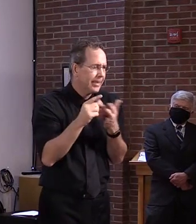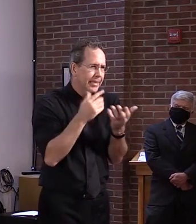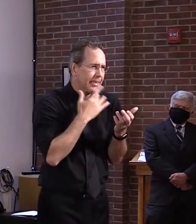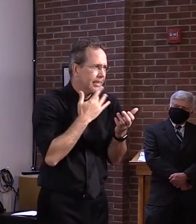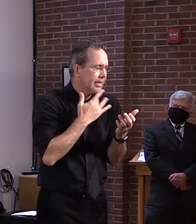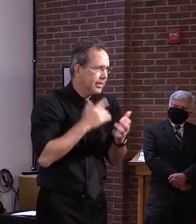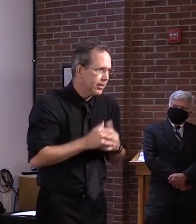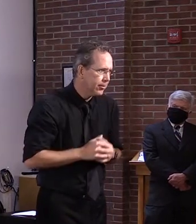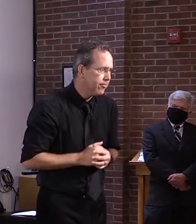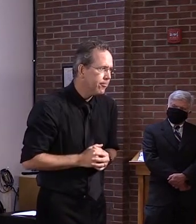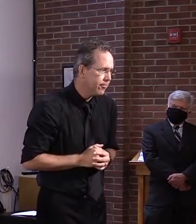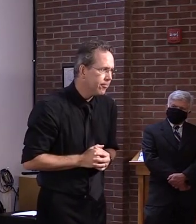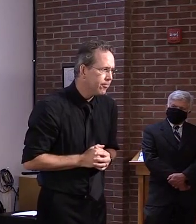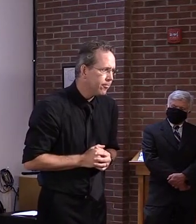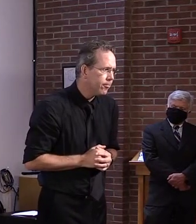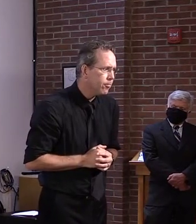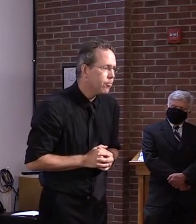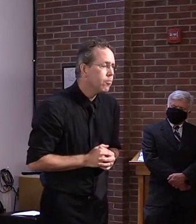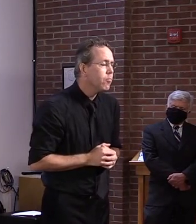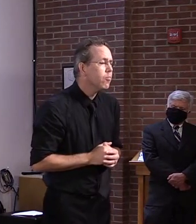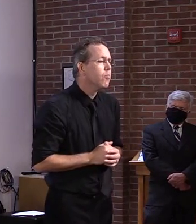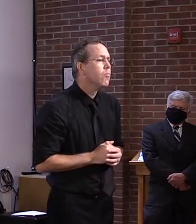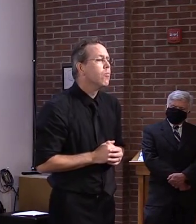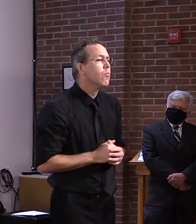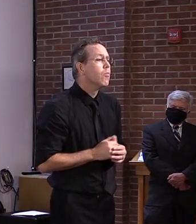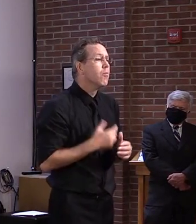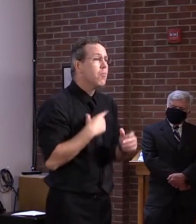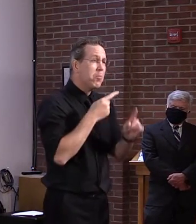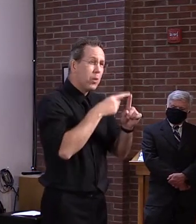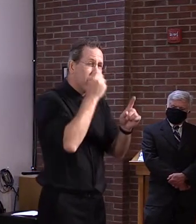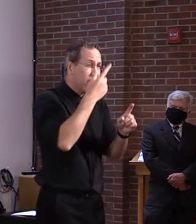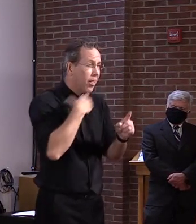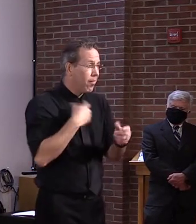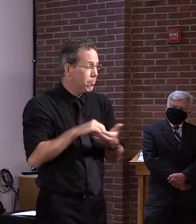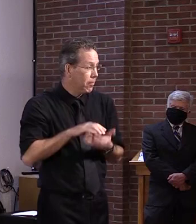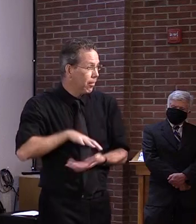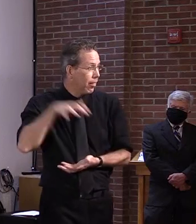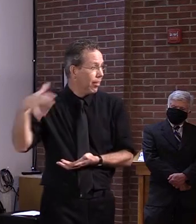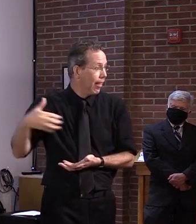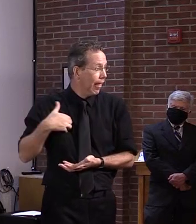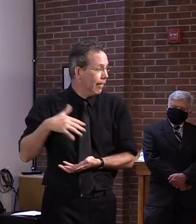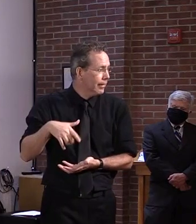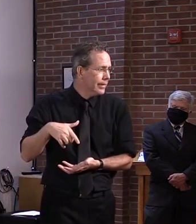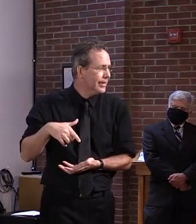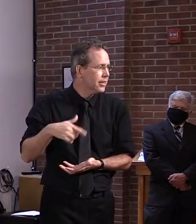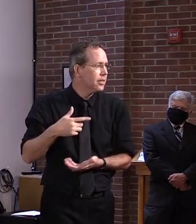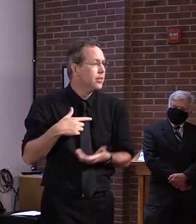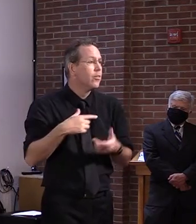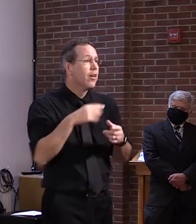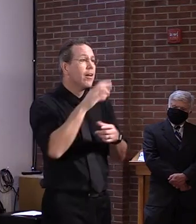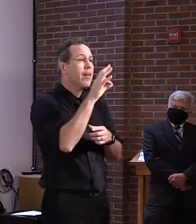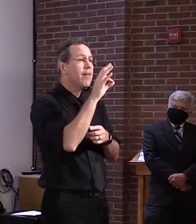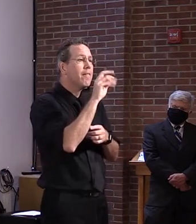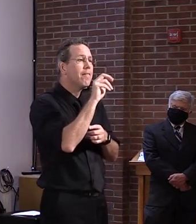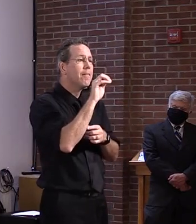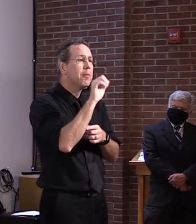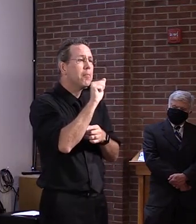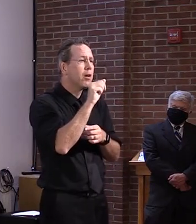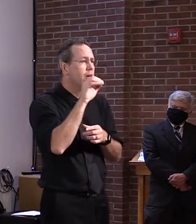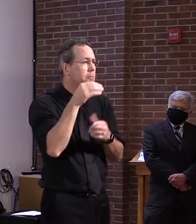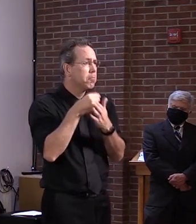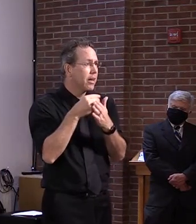it's not a big pot of money there. Uh, and so, um, that's, that will run out, I believe, in about, uh, three to four weeks, uh,